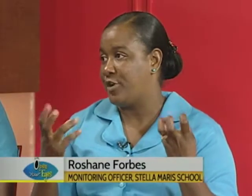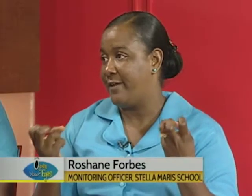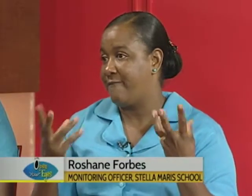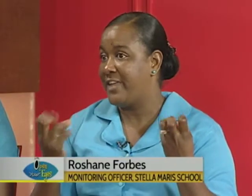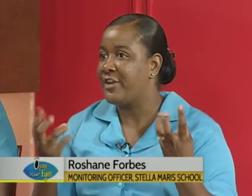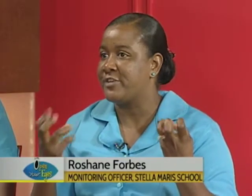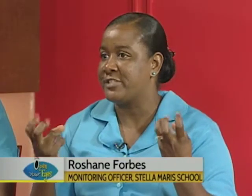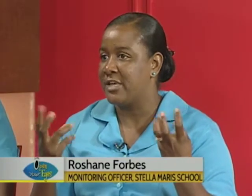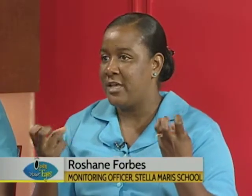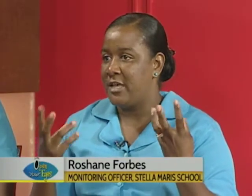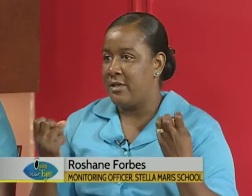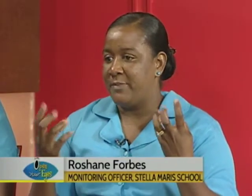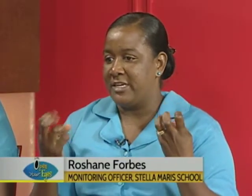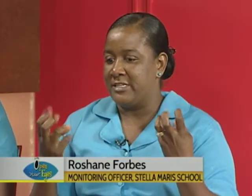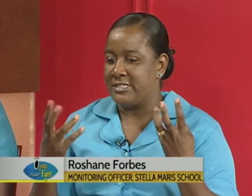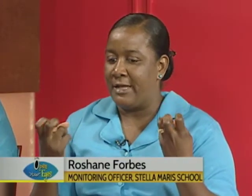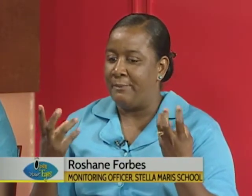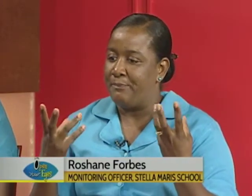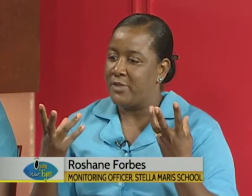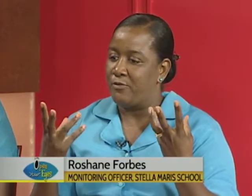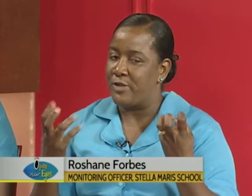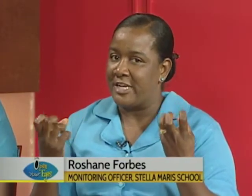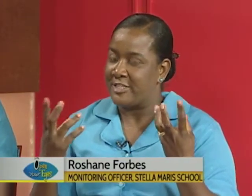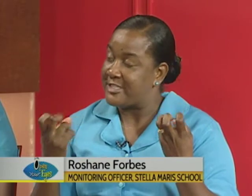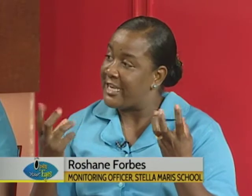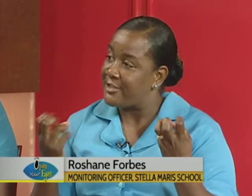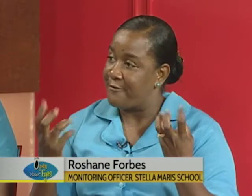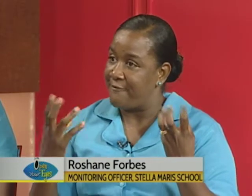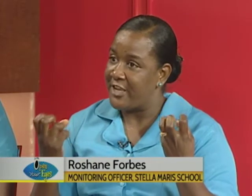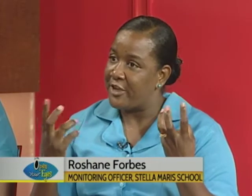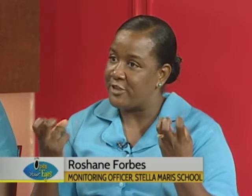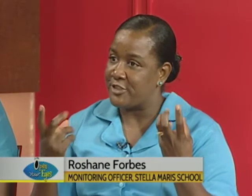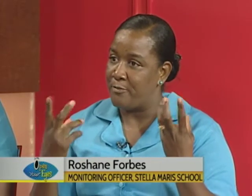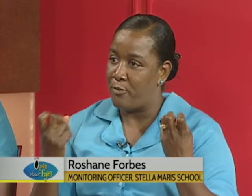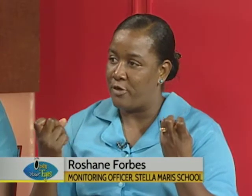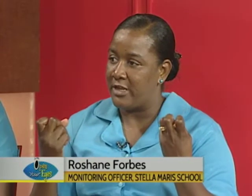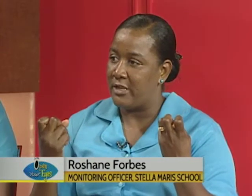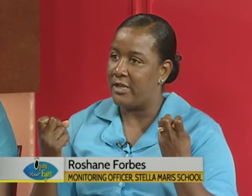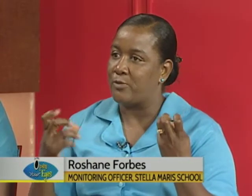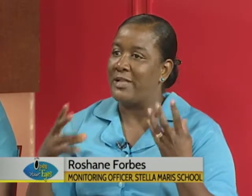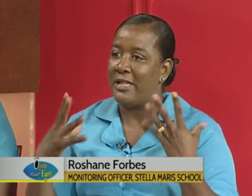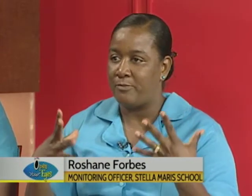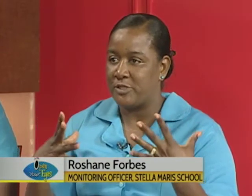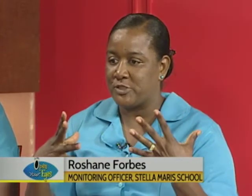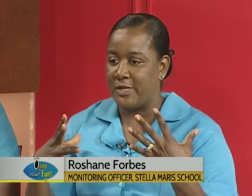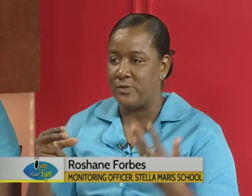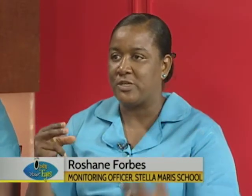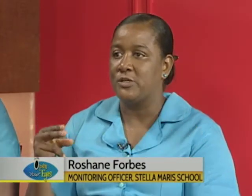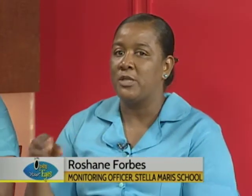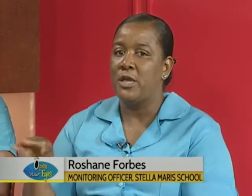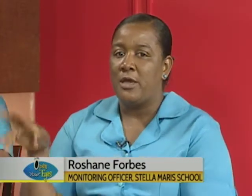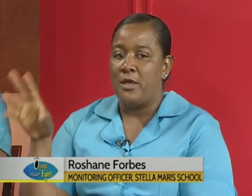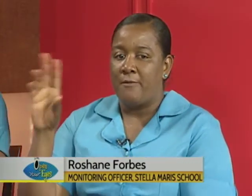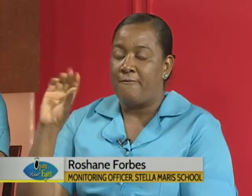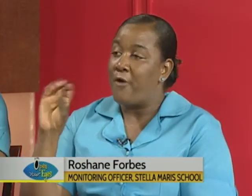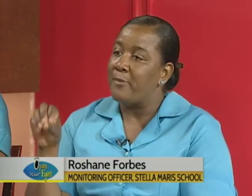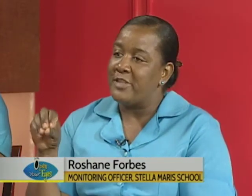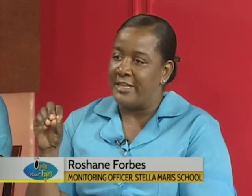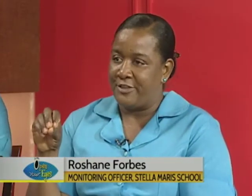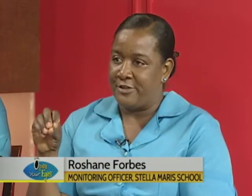fingers because um if we exercise our fingers some more it will help us so that we could form the letters